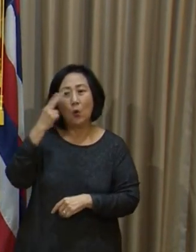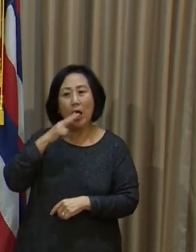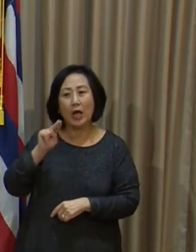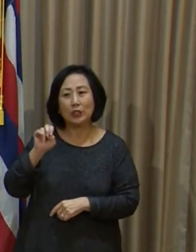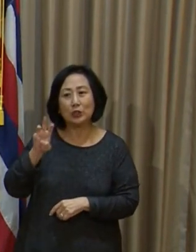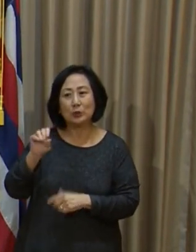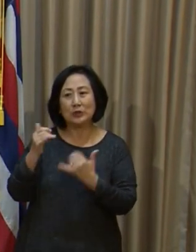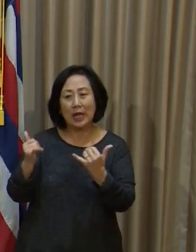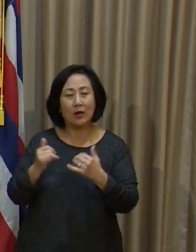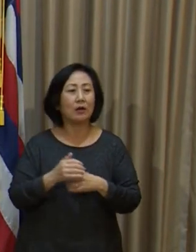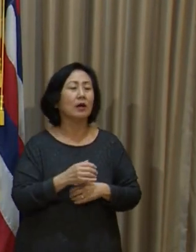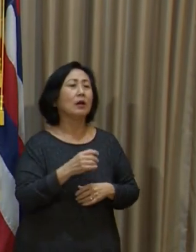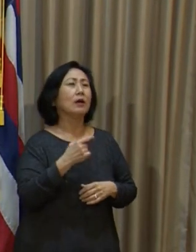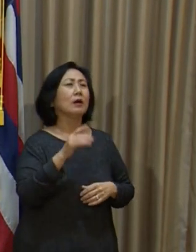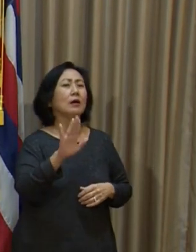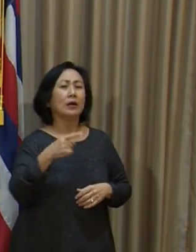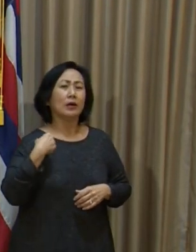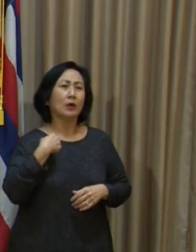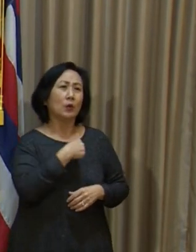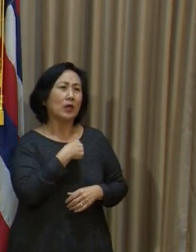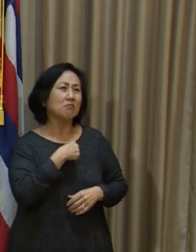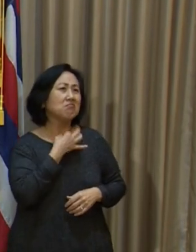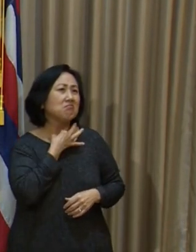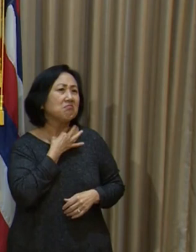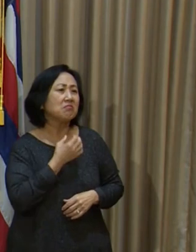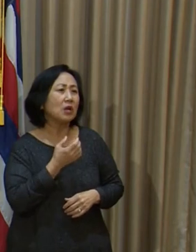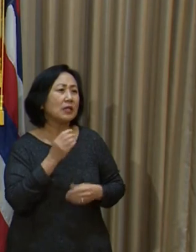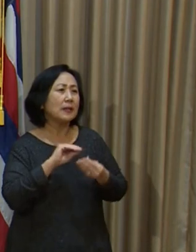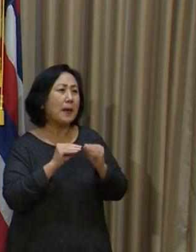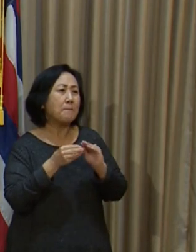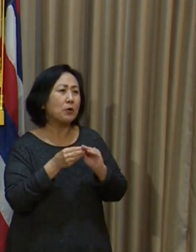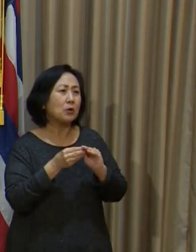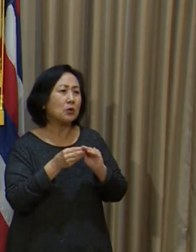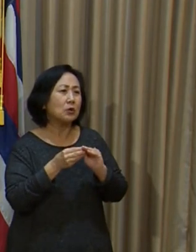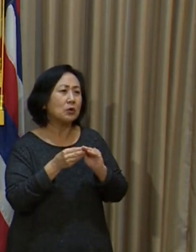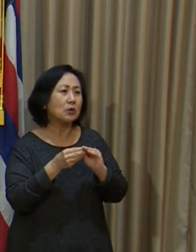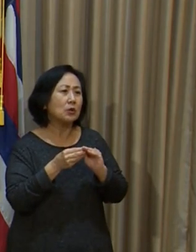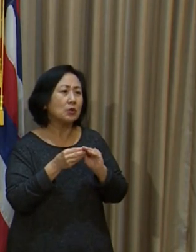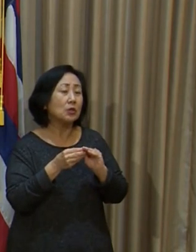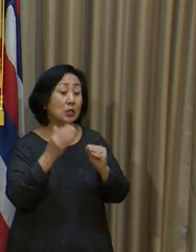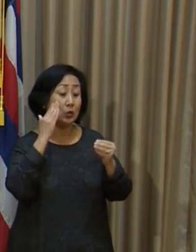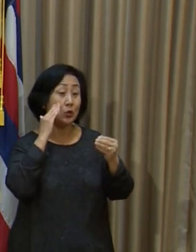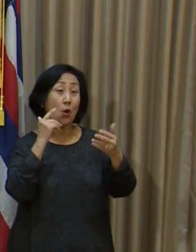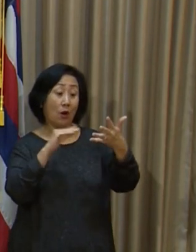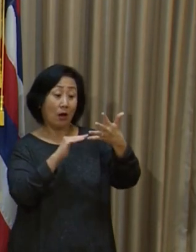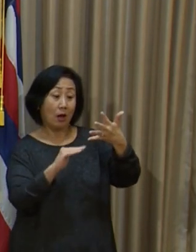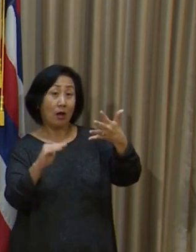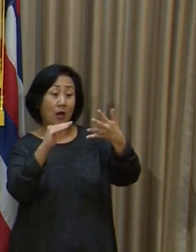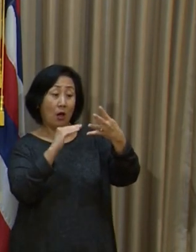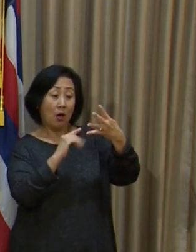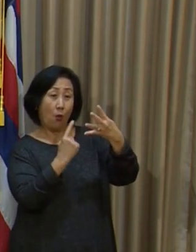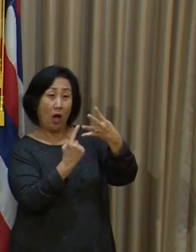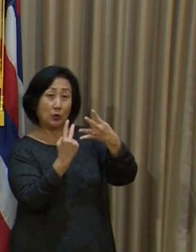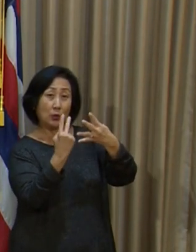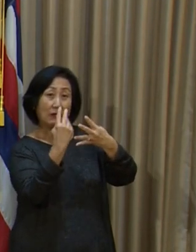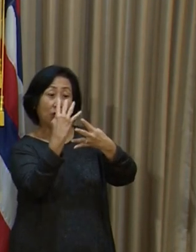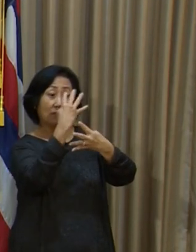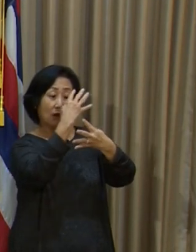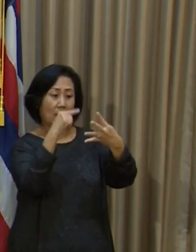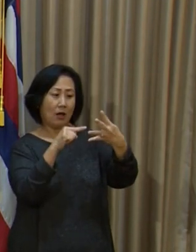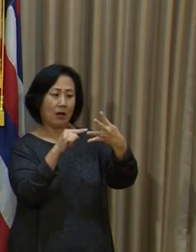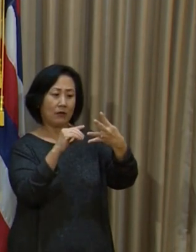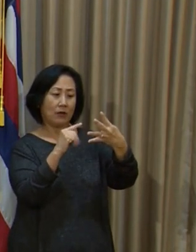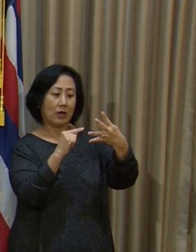Lieutenant Governor, we wanted to know with the numbers close to meeting Tier 3 standards, could we see Oahu soon